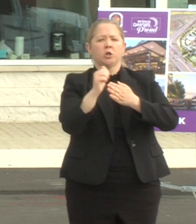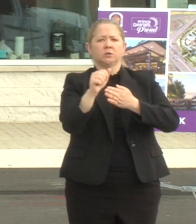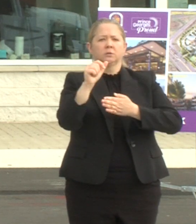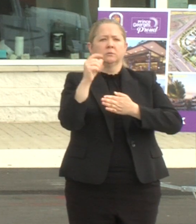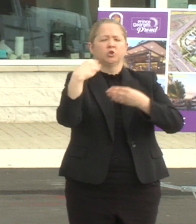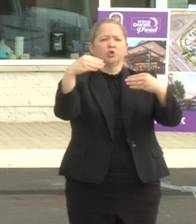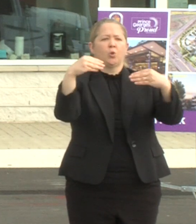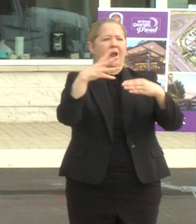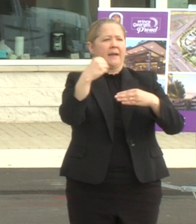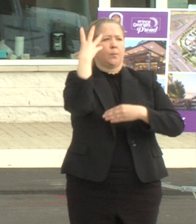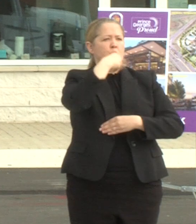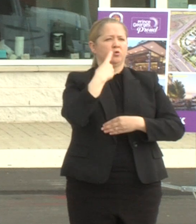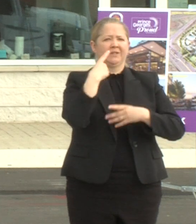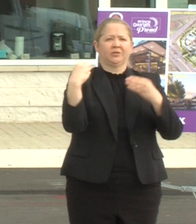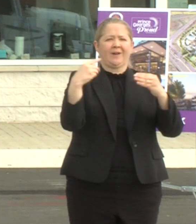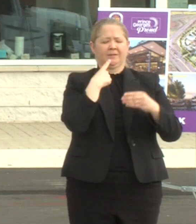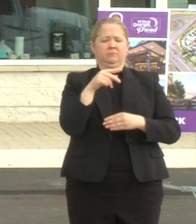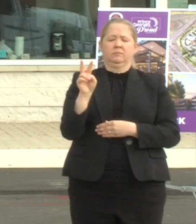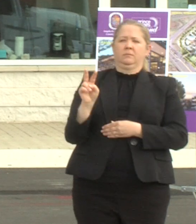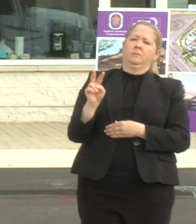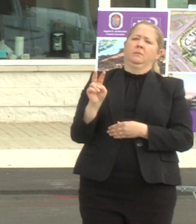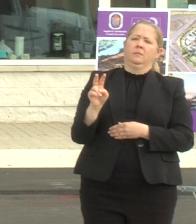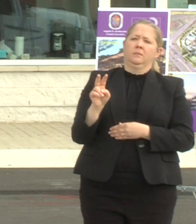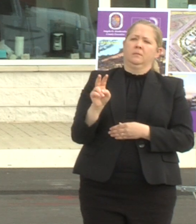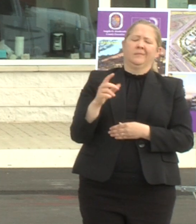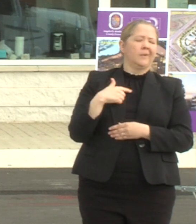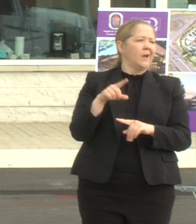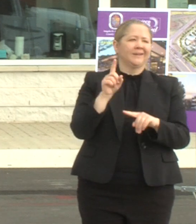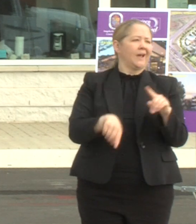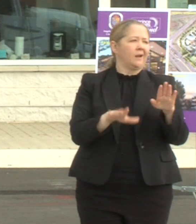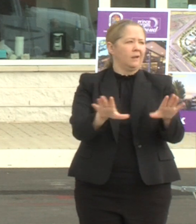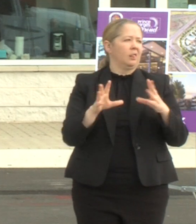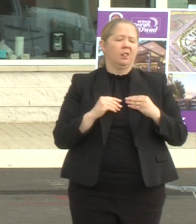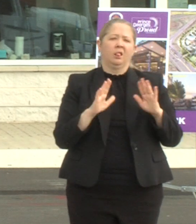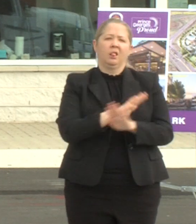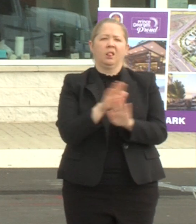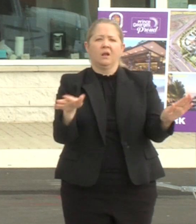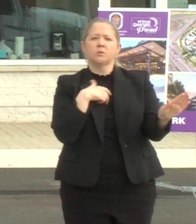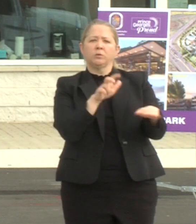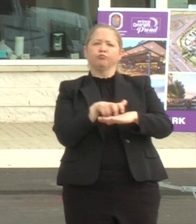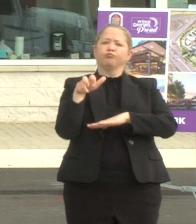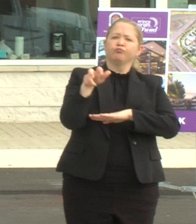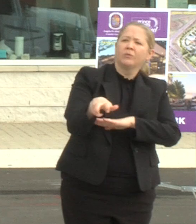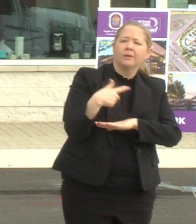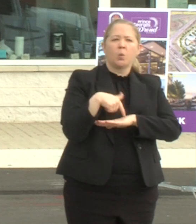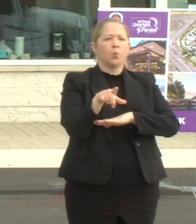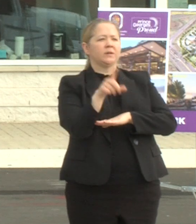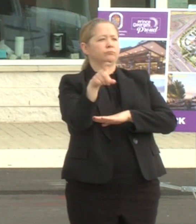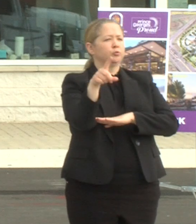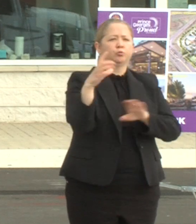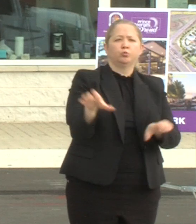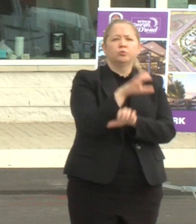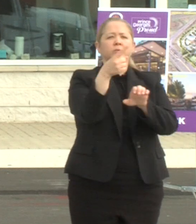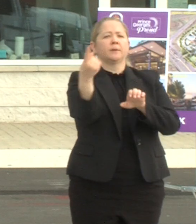shop shop and i said to myself i can't let it go out like that so i jumped in and i said we're going to do something because i